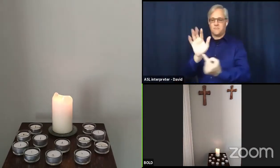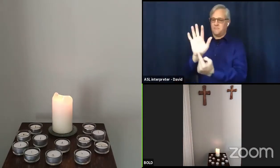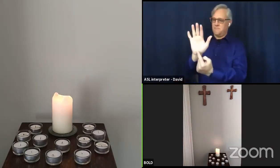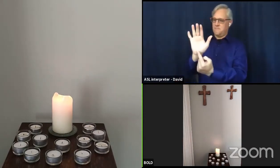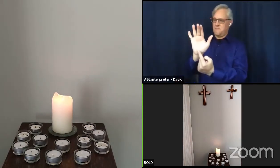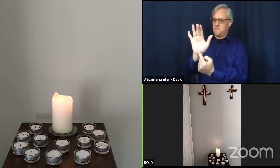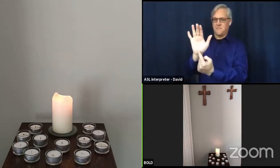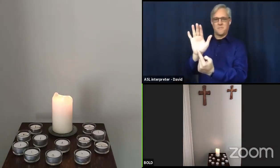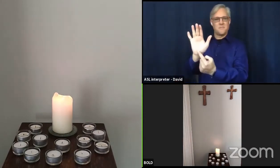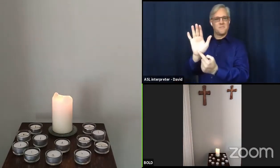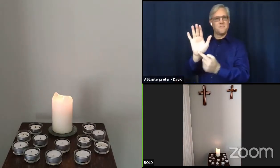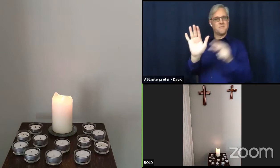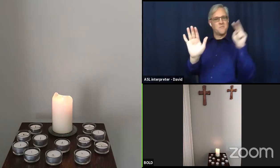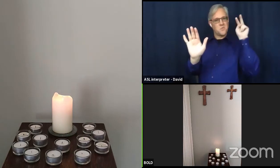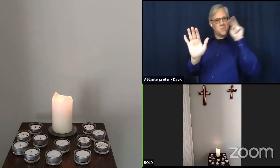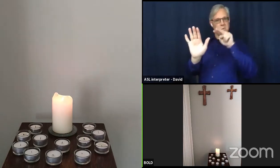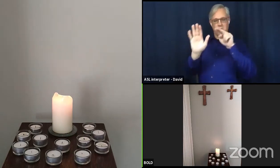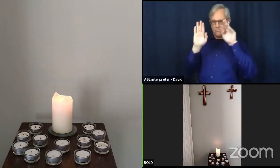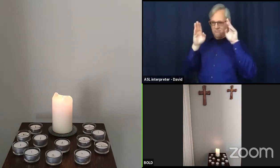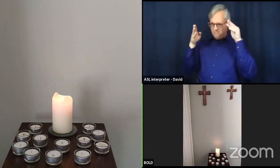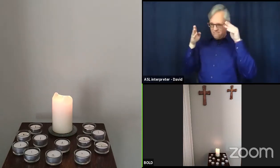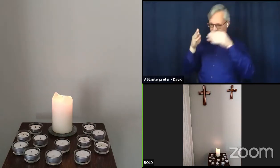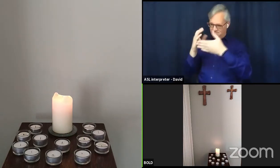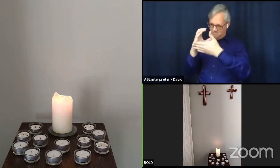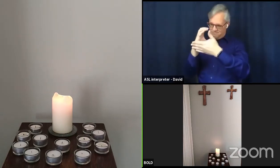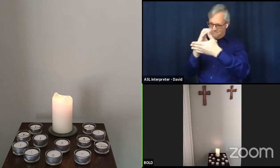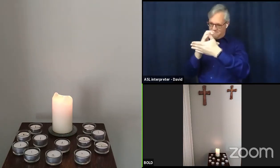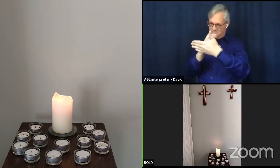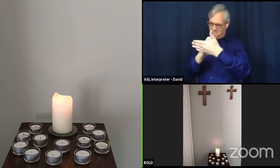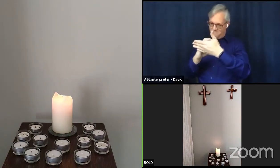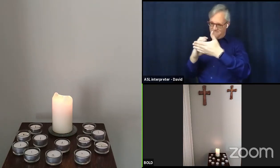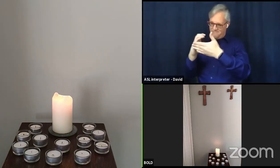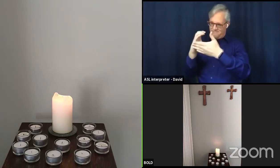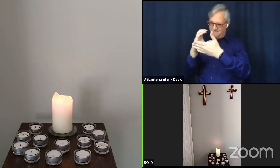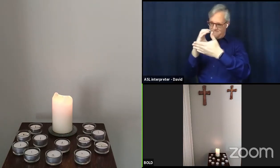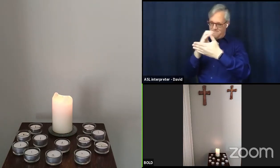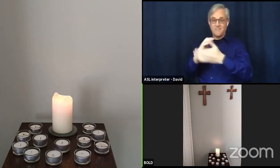to take some deep, calming breaths and